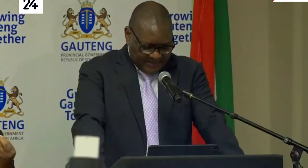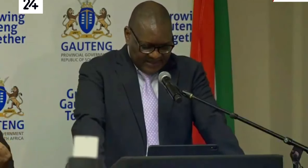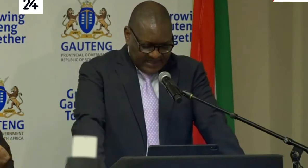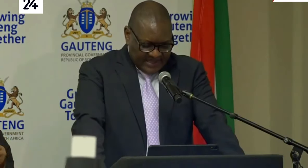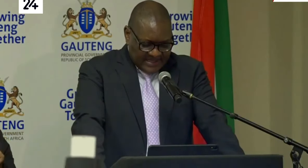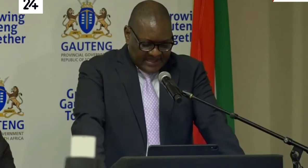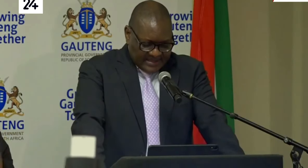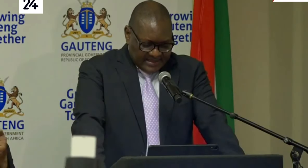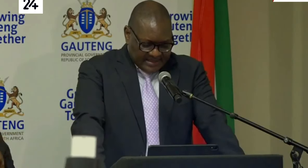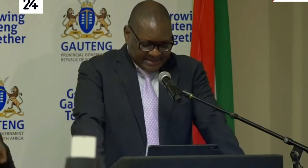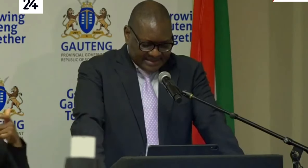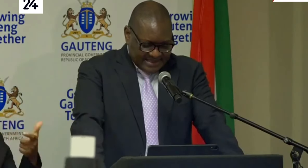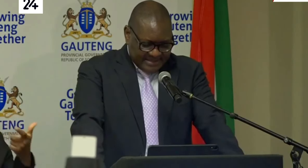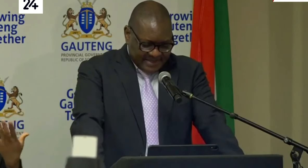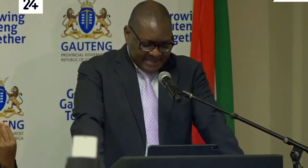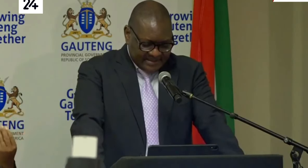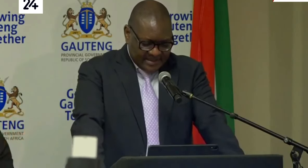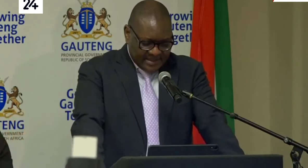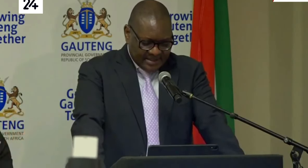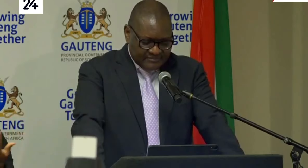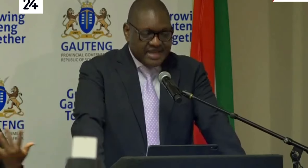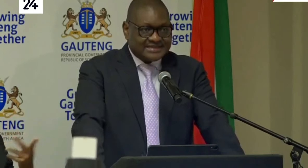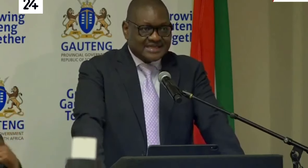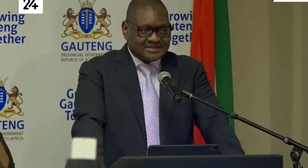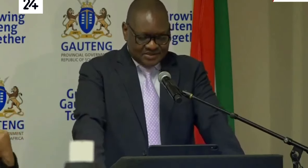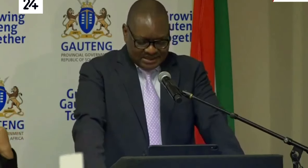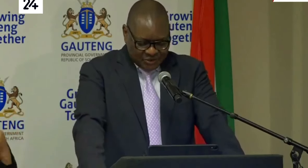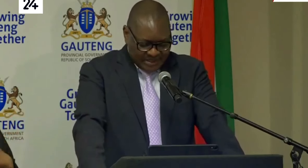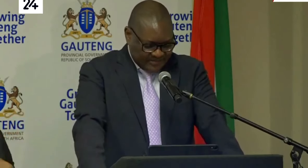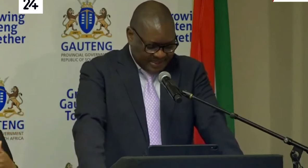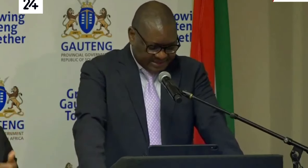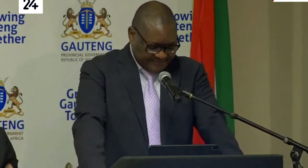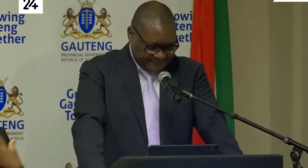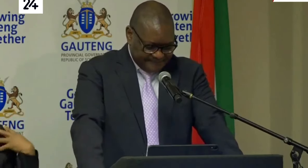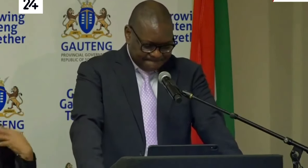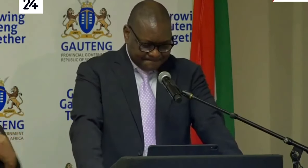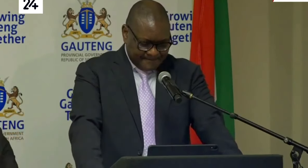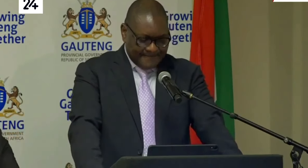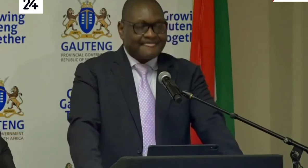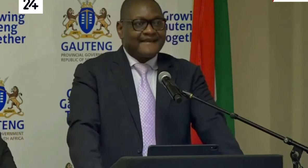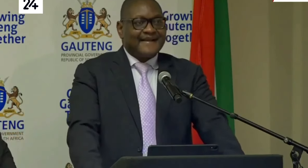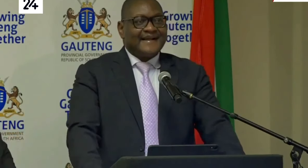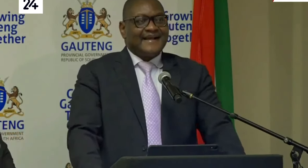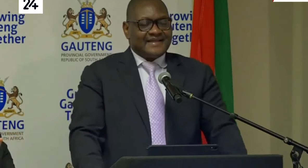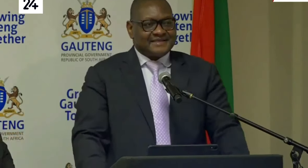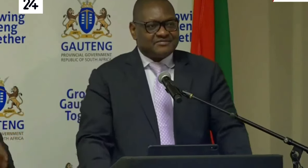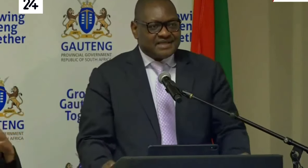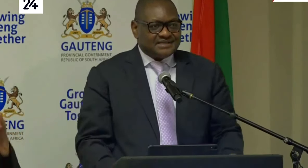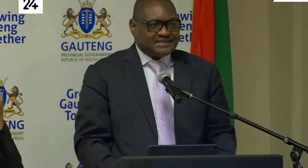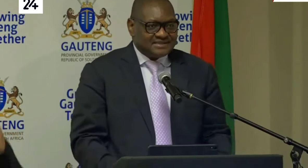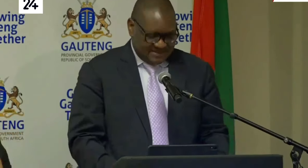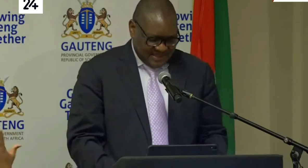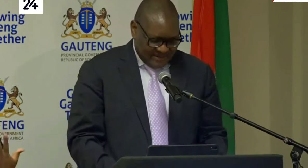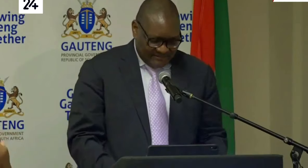yesterday by the health minister, Dr. Zueli Mkize. This